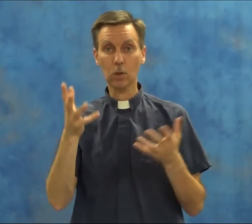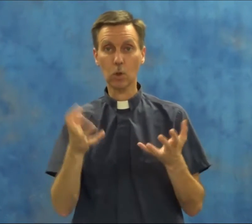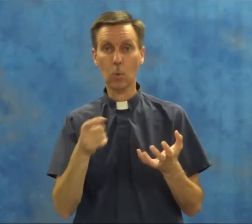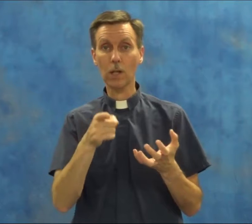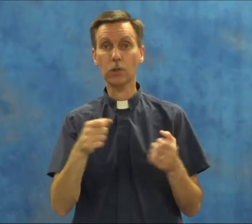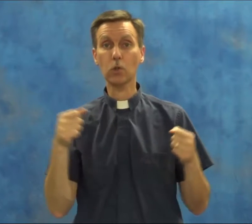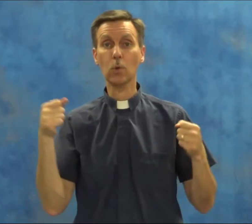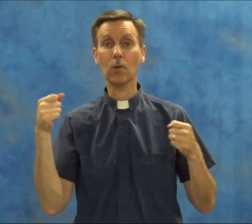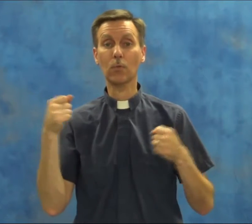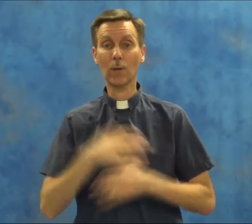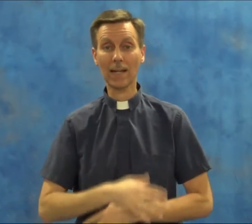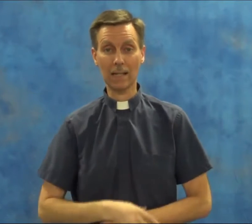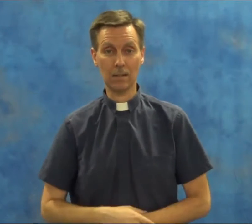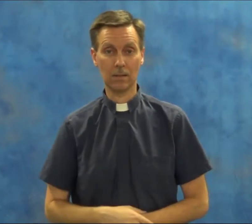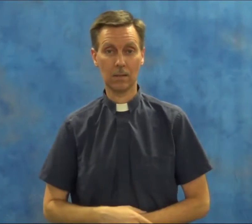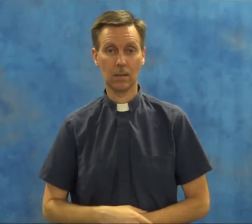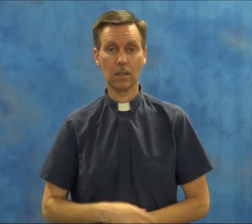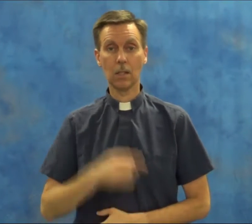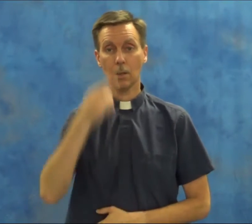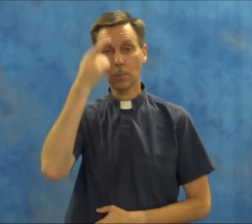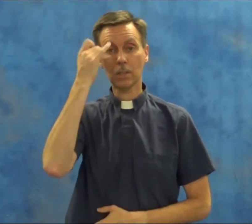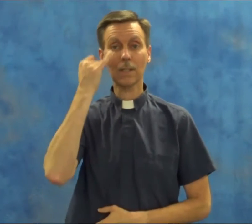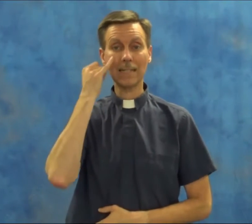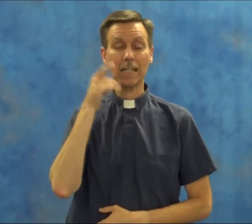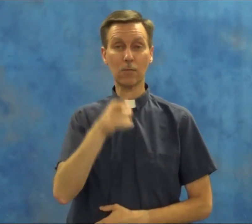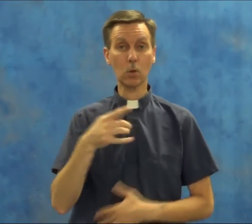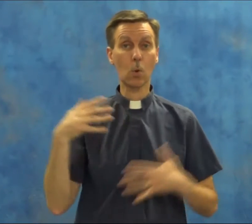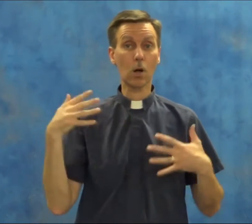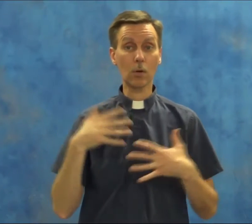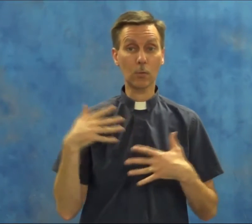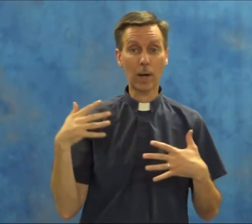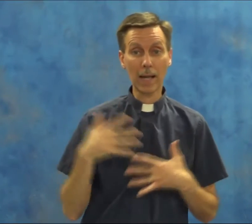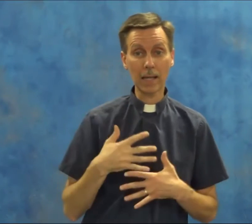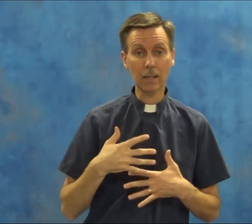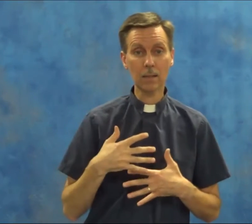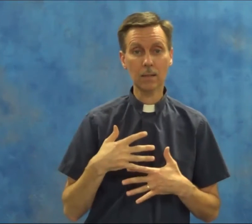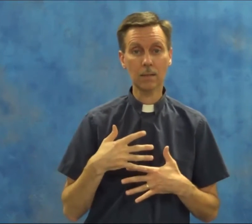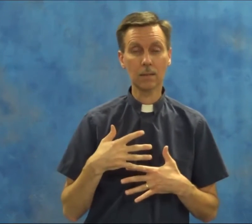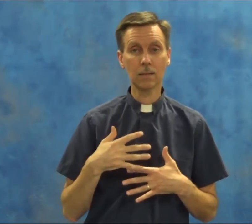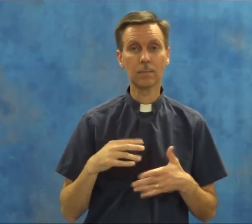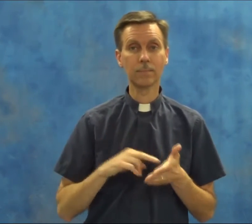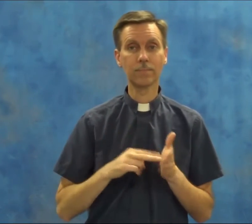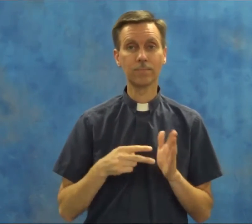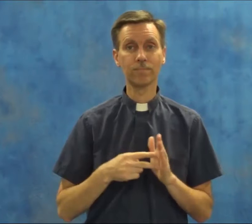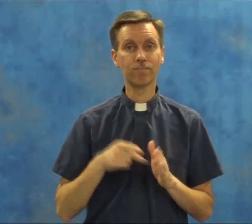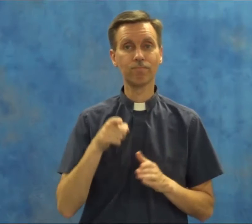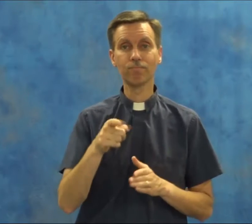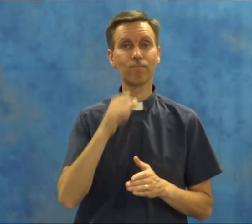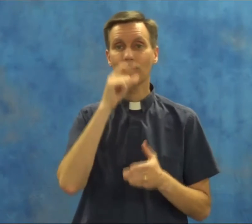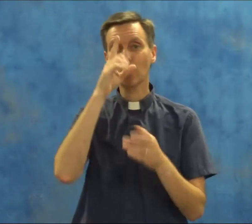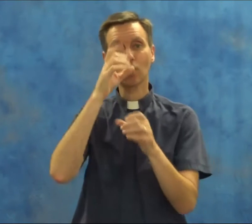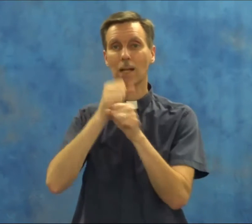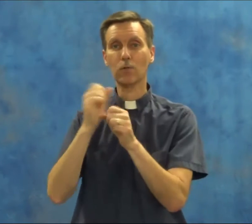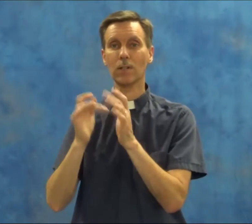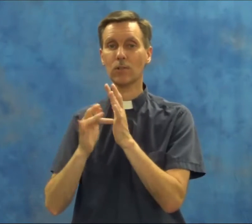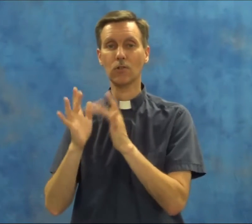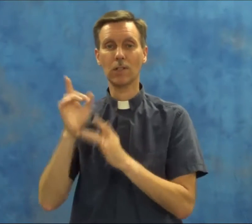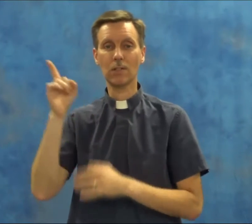wants you afraid. Because if you are afraid, you're not trusting Jesus.